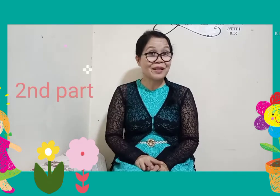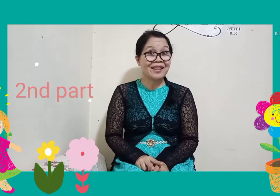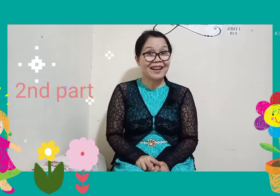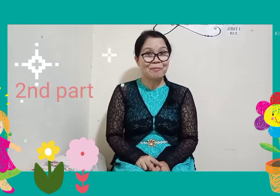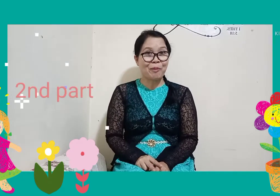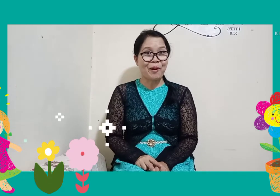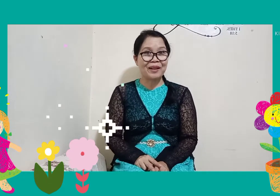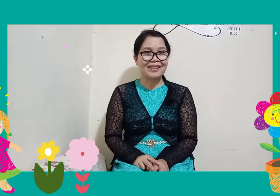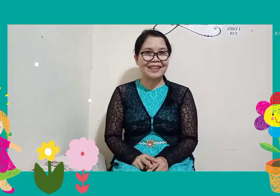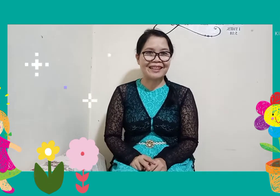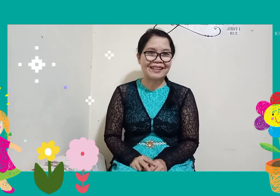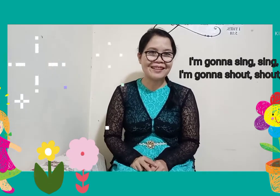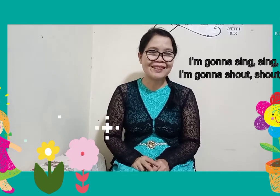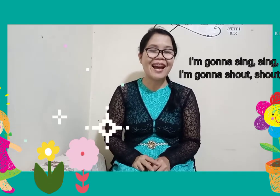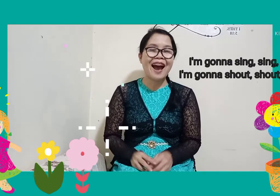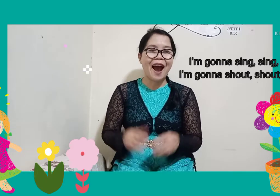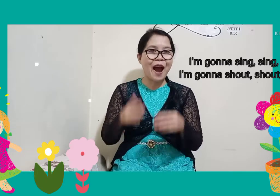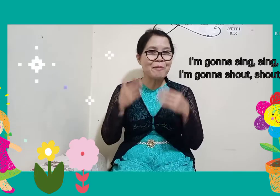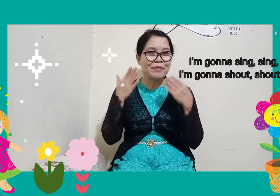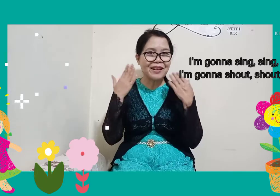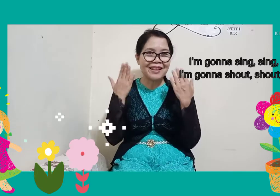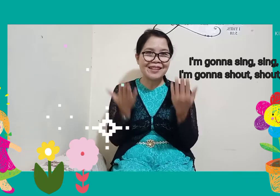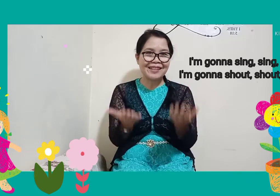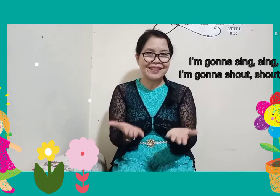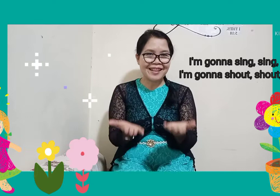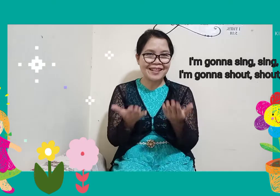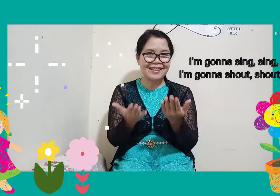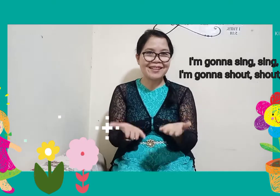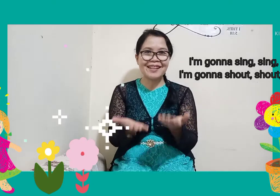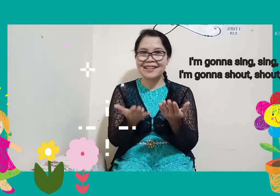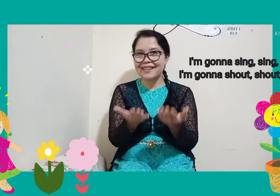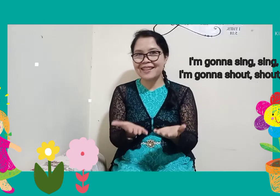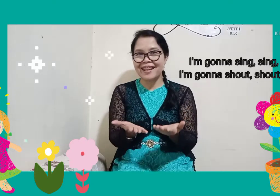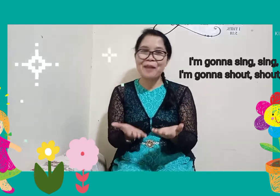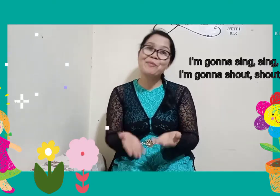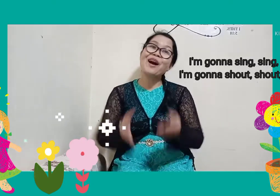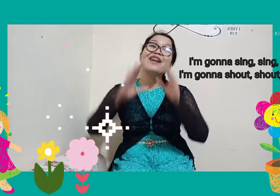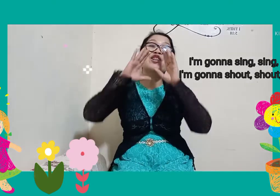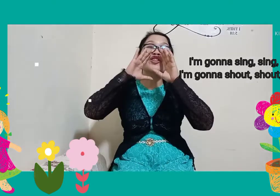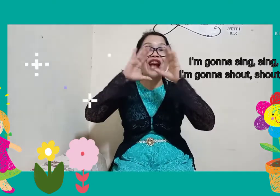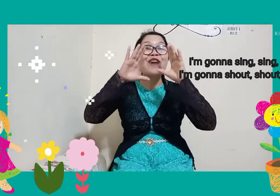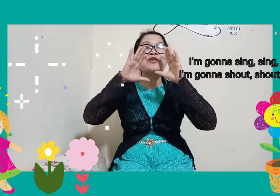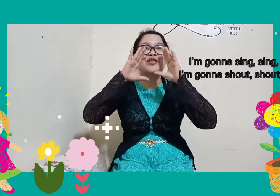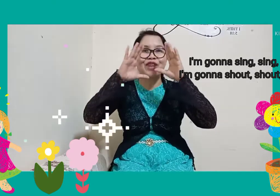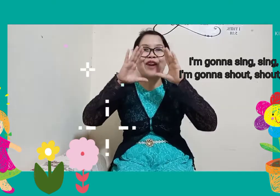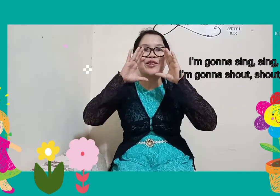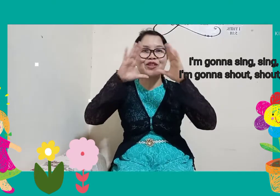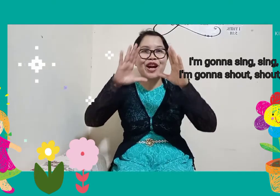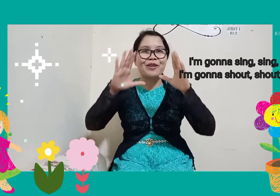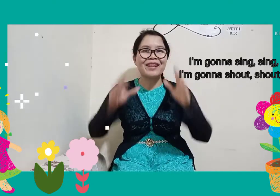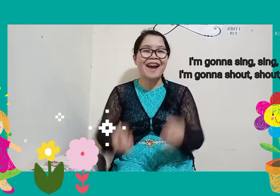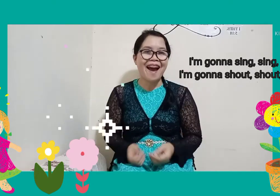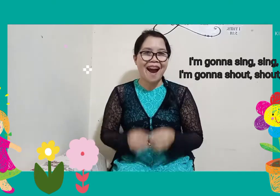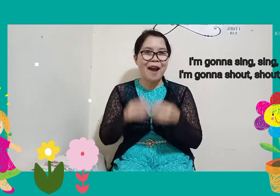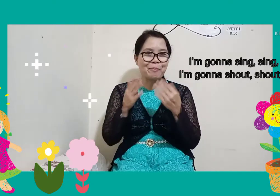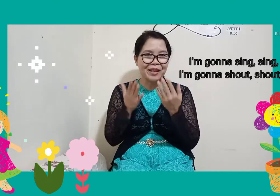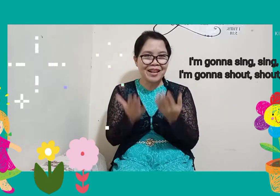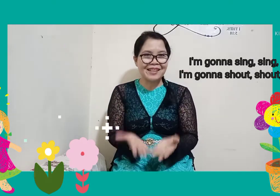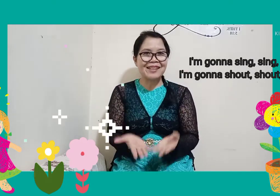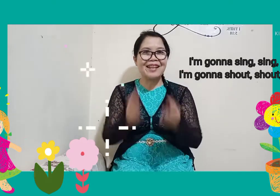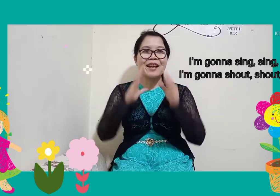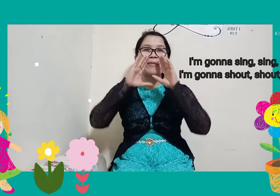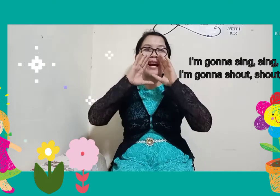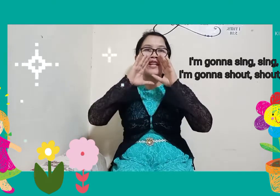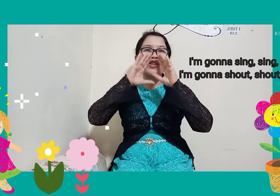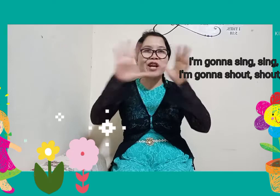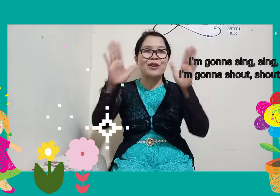the second part is I'm gonna sing sing sing I'm gonna shout shout shout I'm